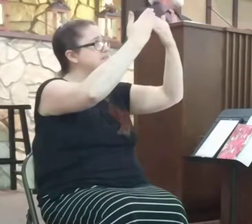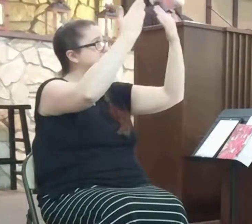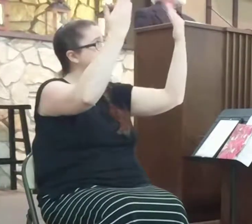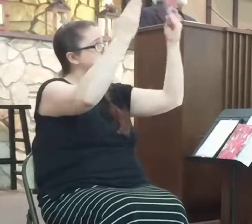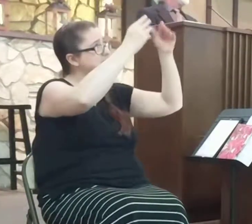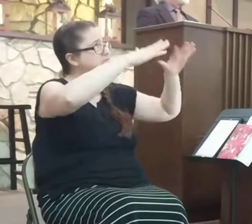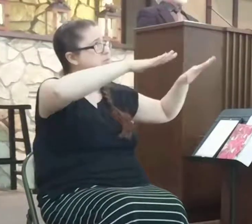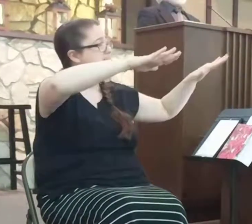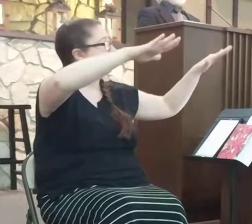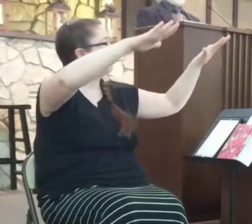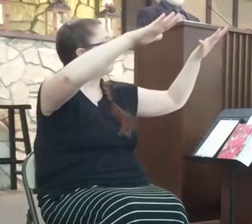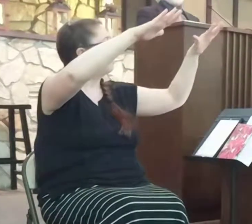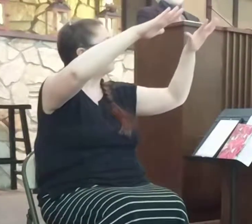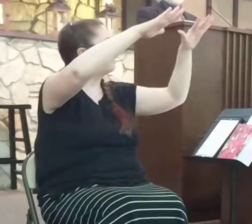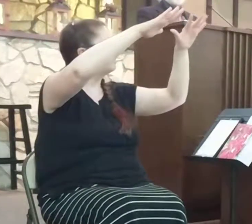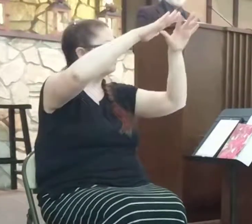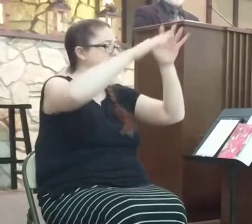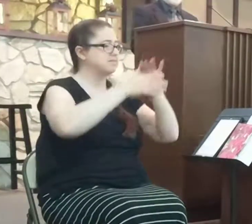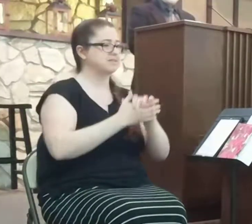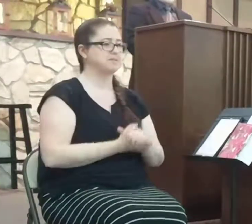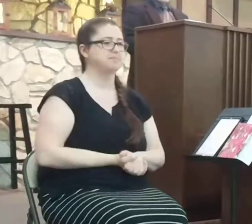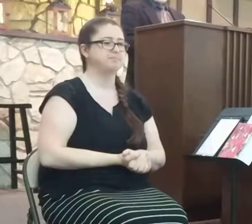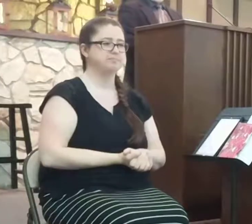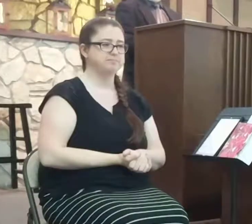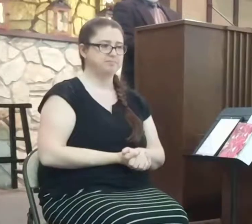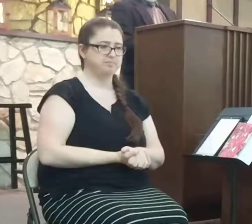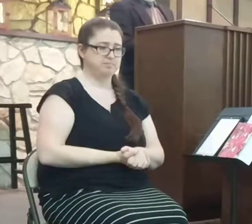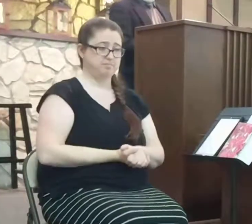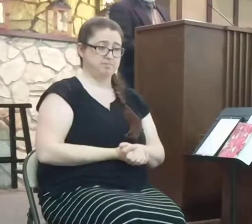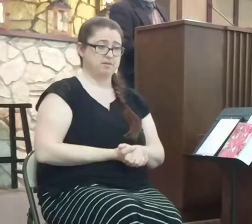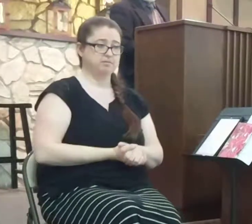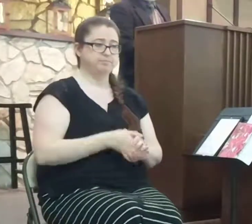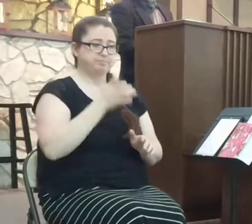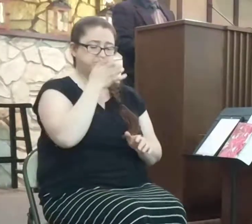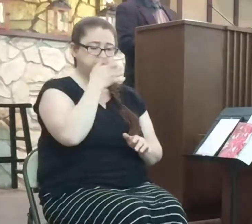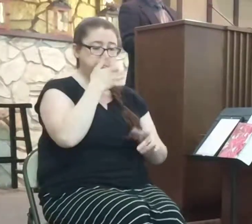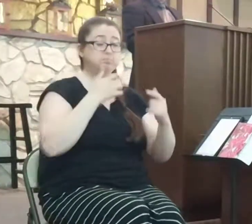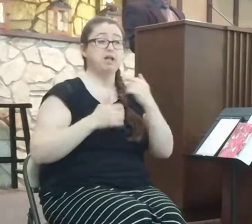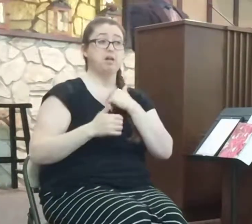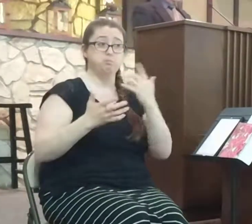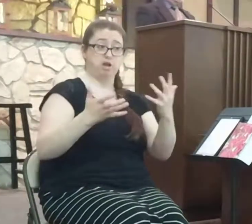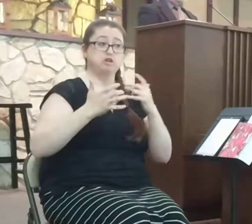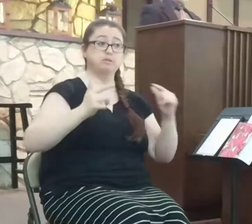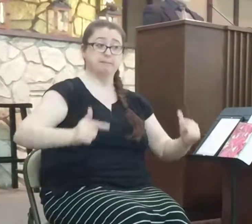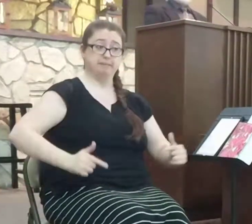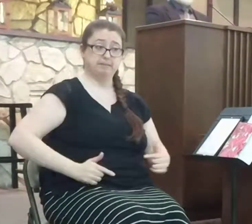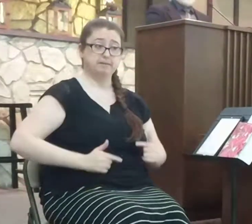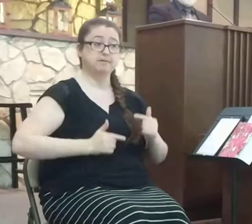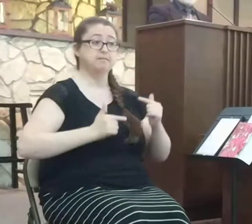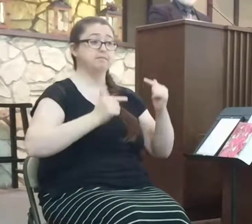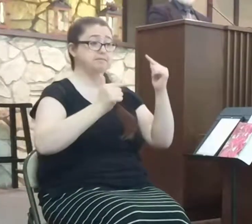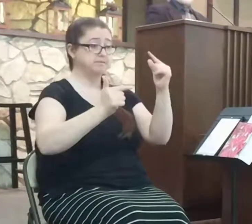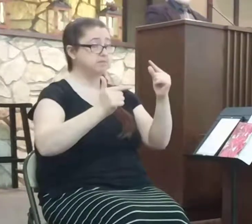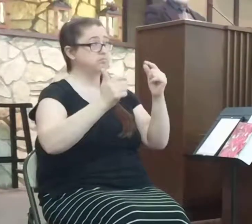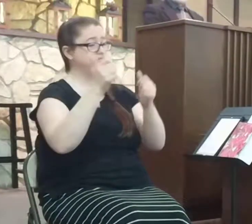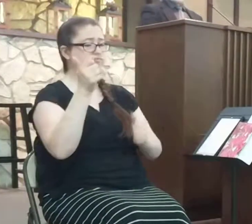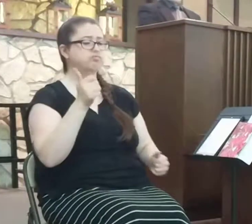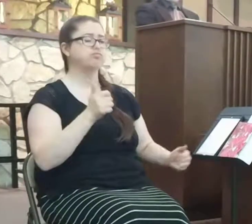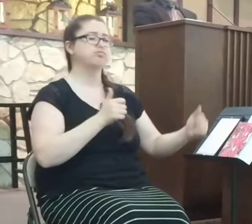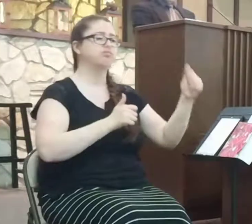ground. I want to live above the world,